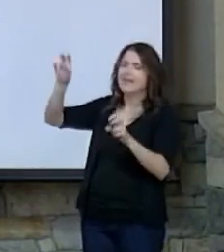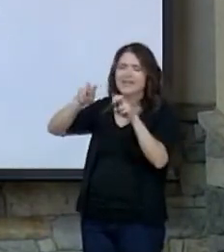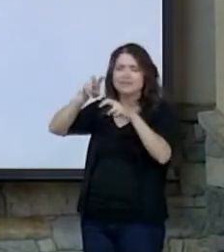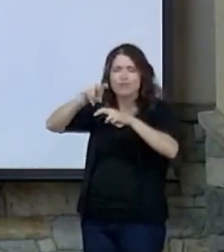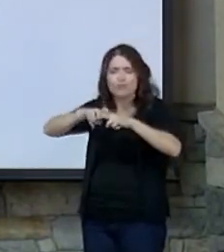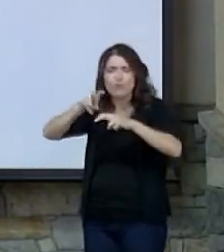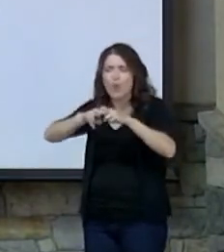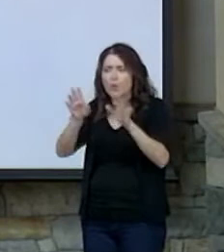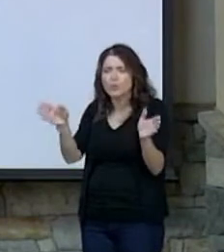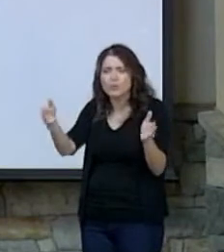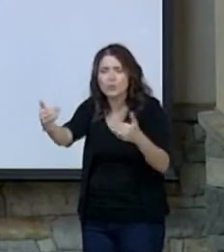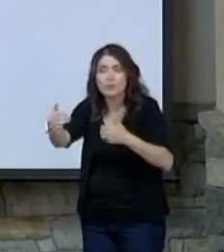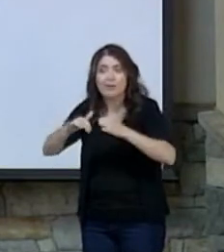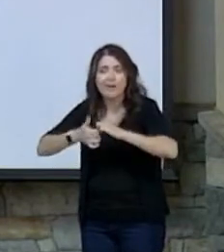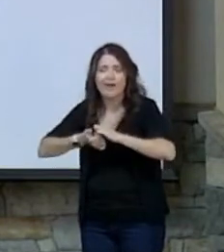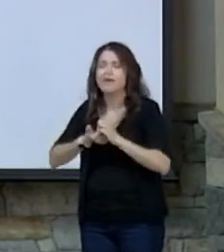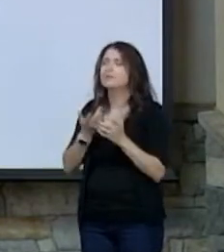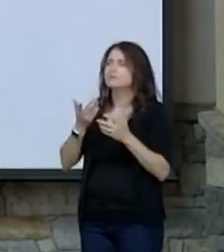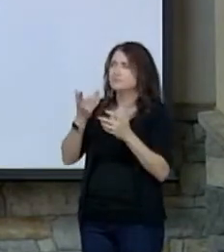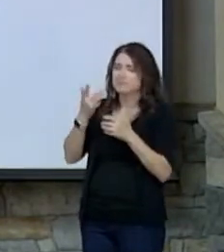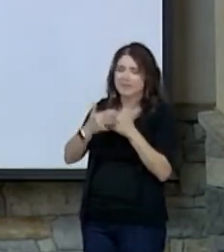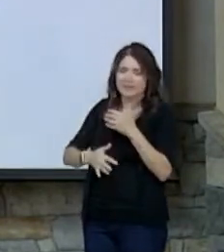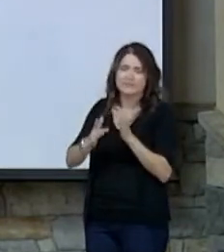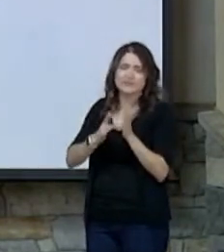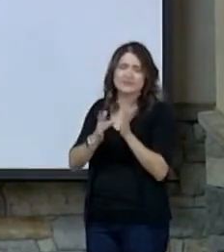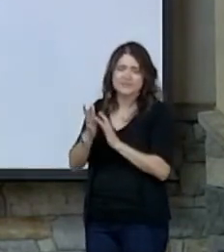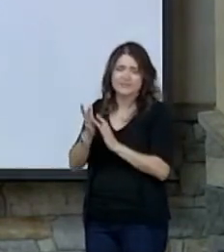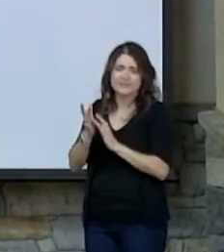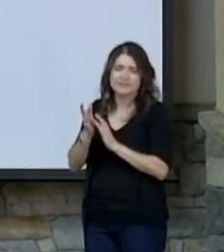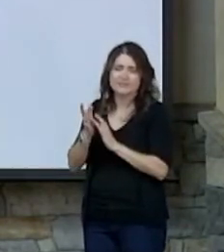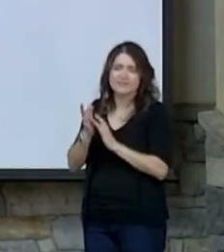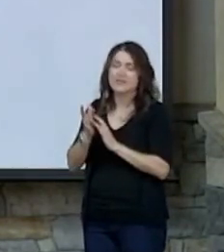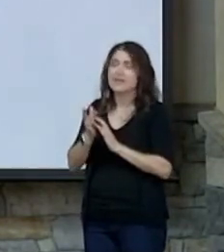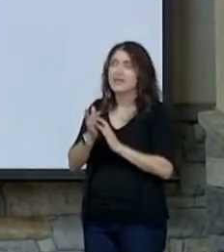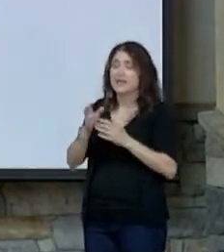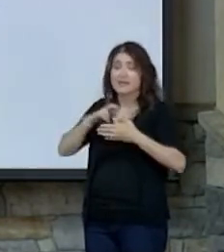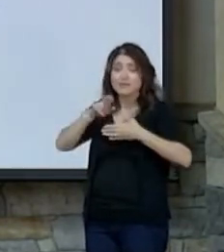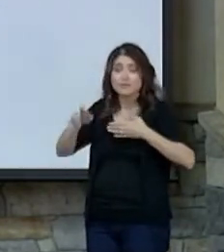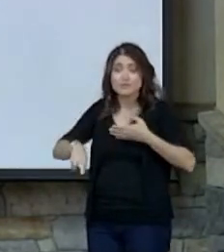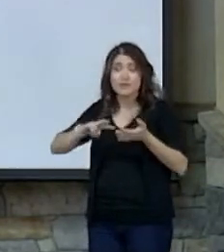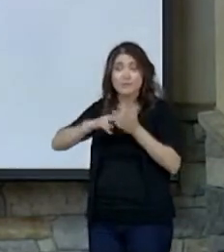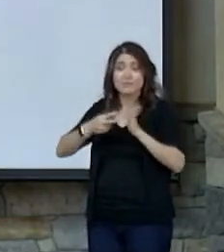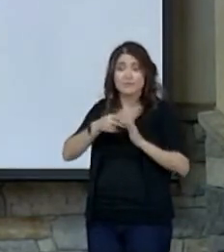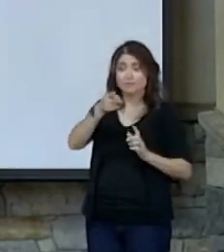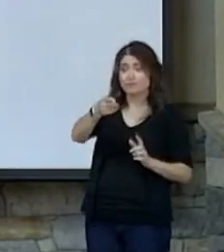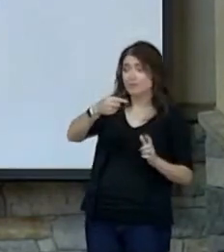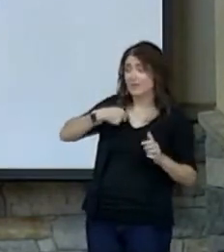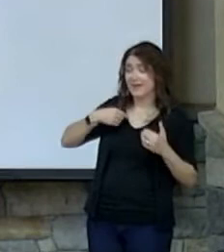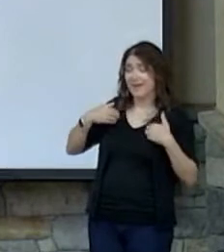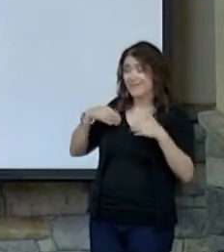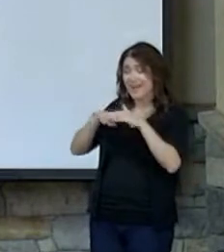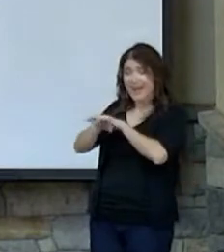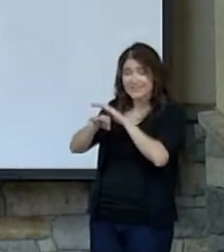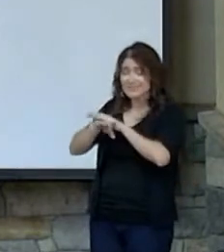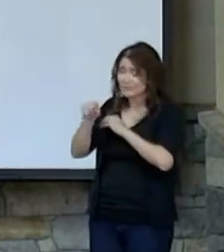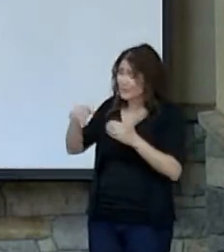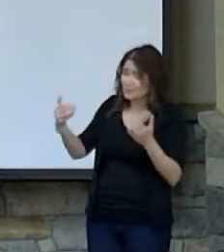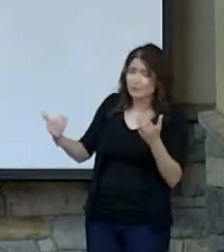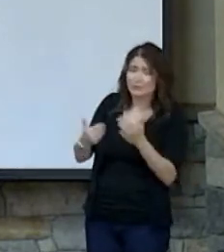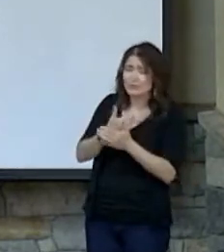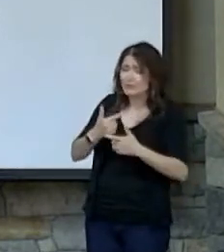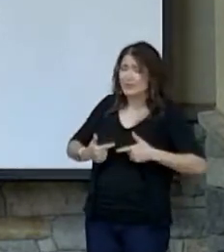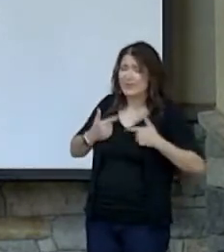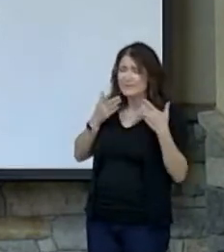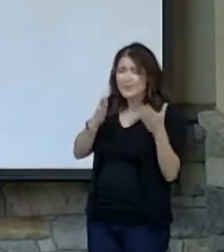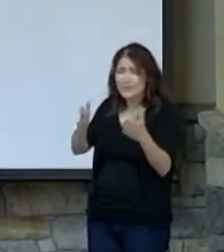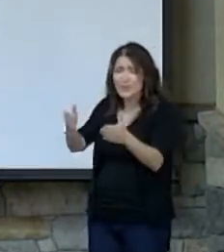How do we enter it? By the blood of Jesus. And as a result, you and I have access to this new and living way that's